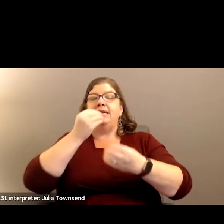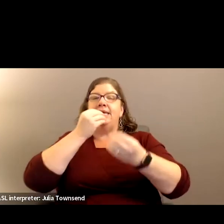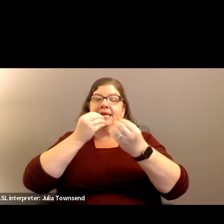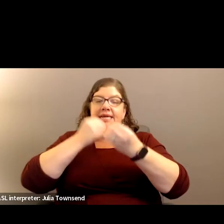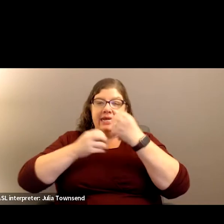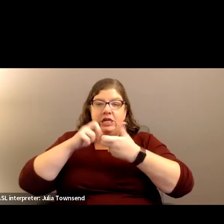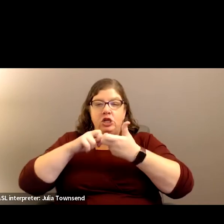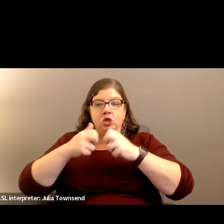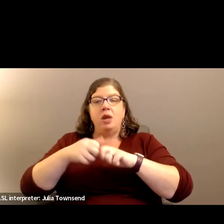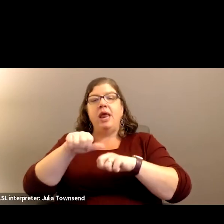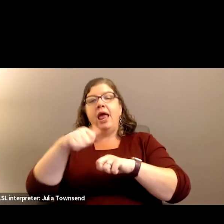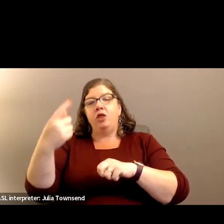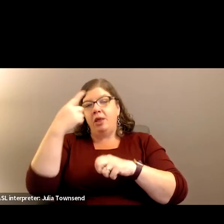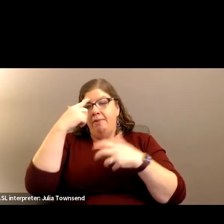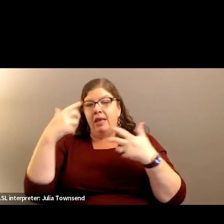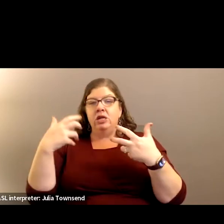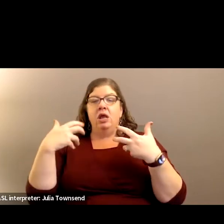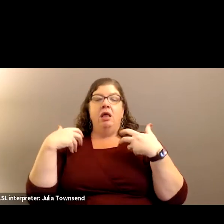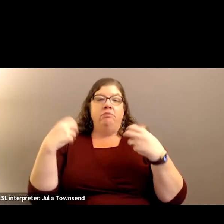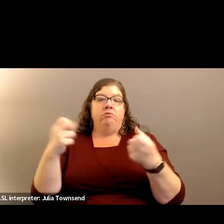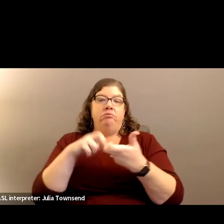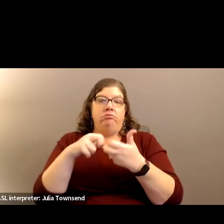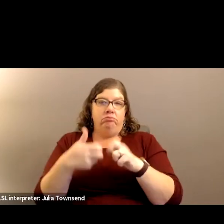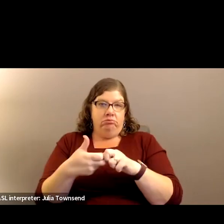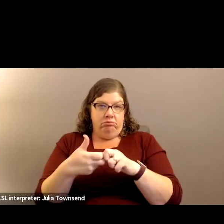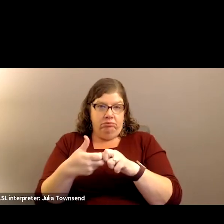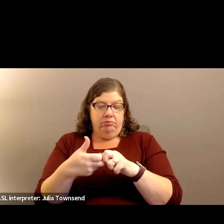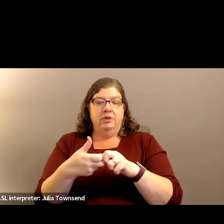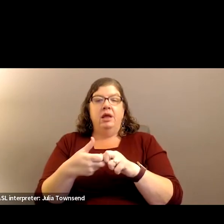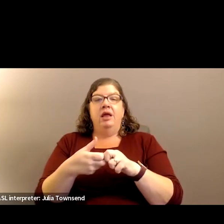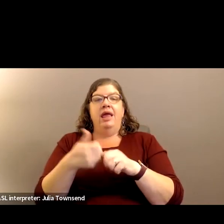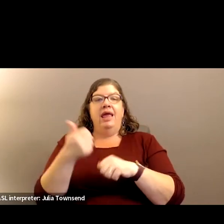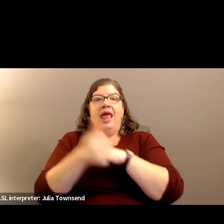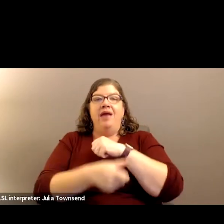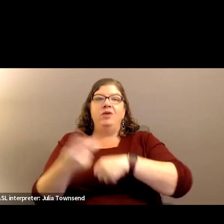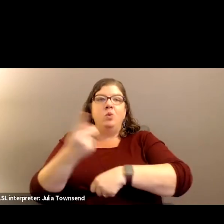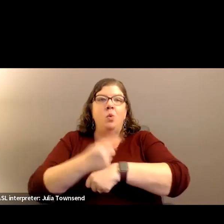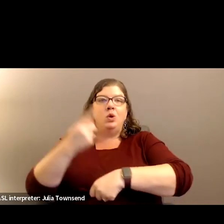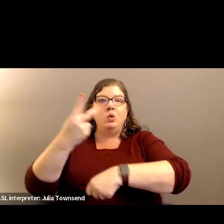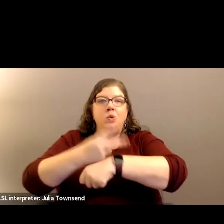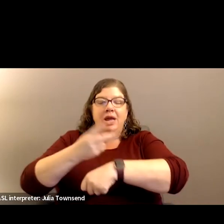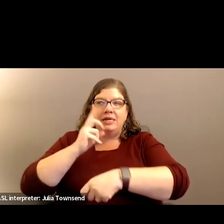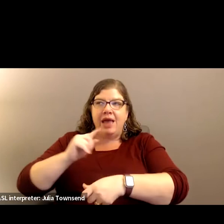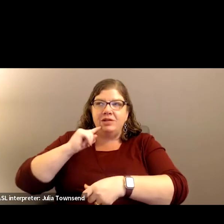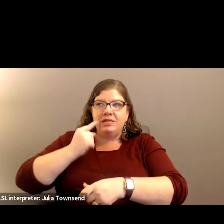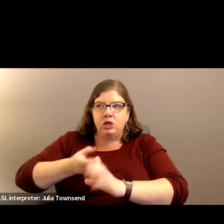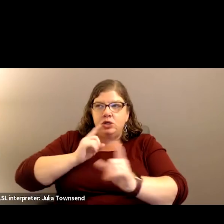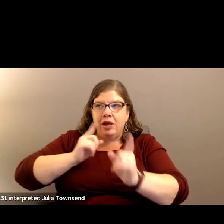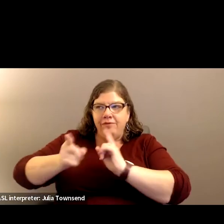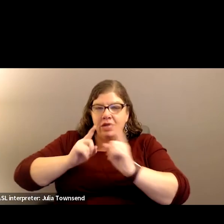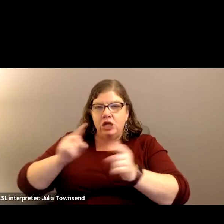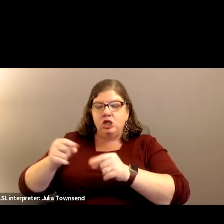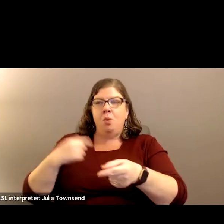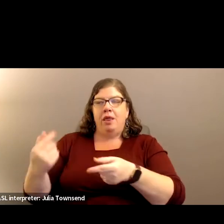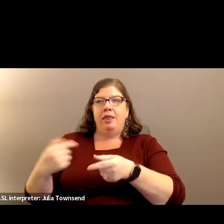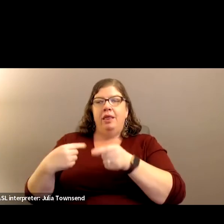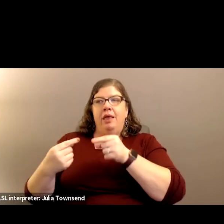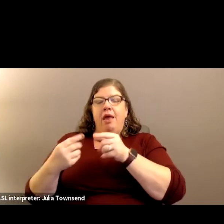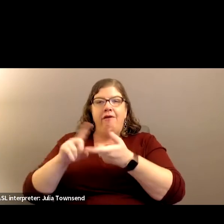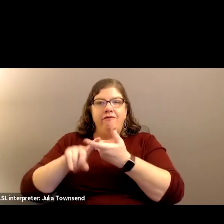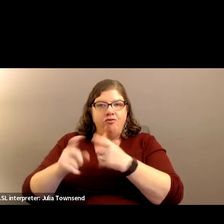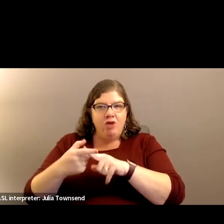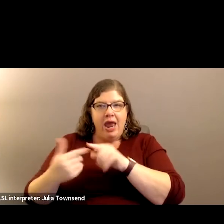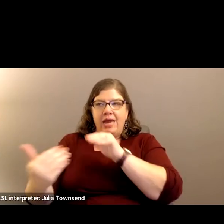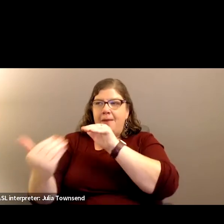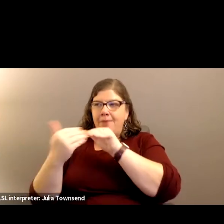mental illnesses. I would say probably every two days I have a serious conversation with a peer, friend, student,